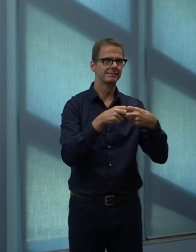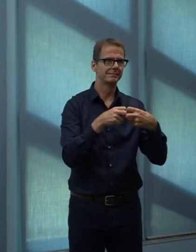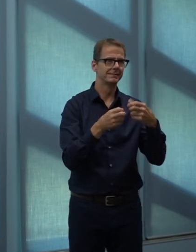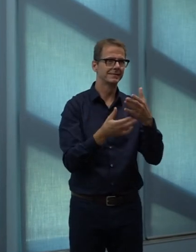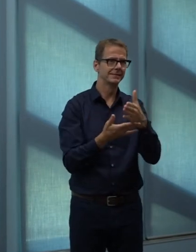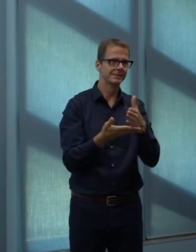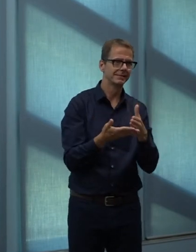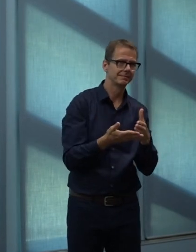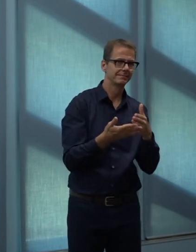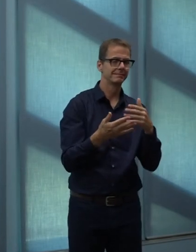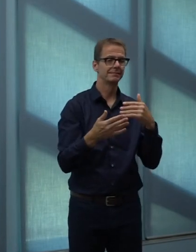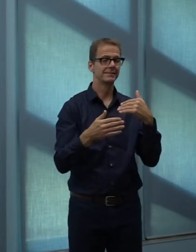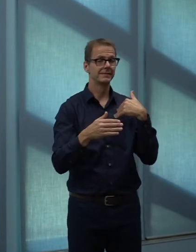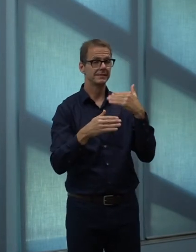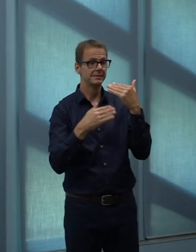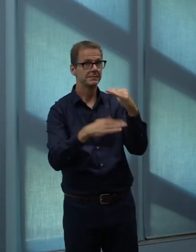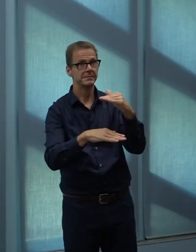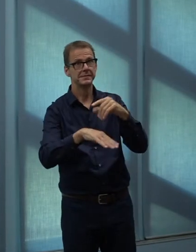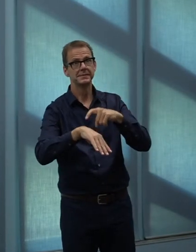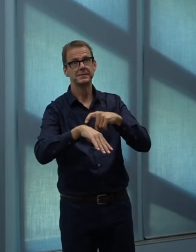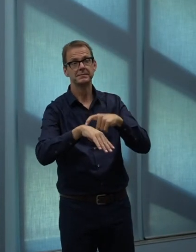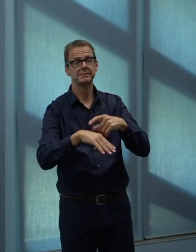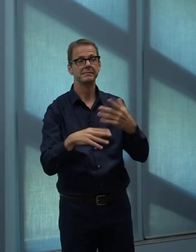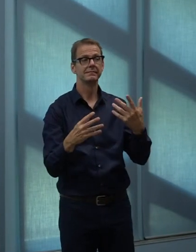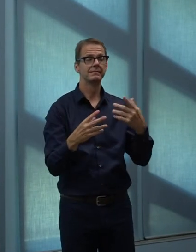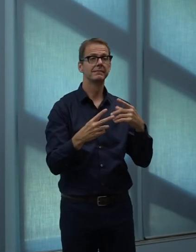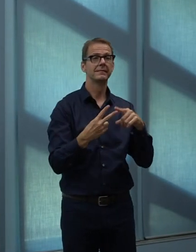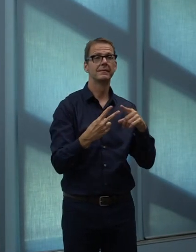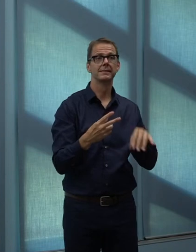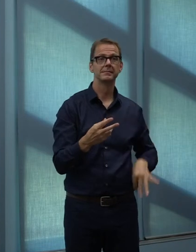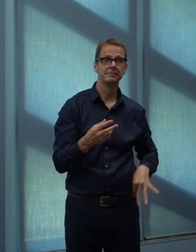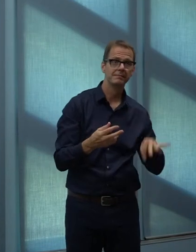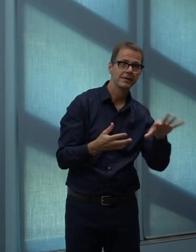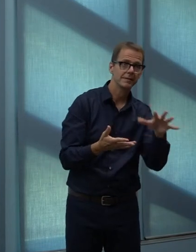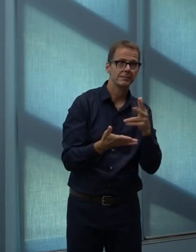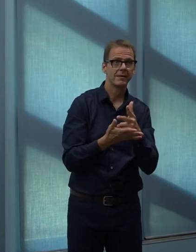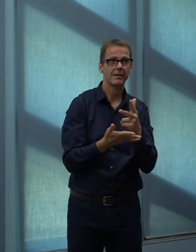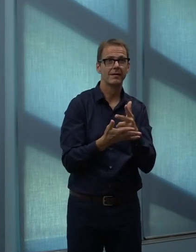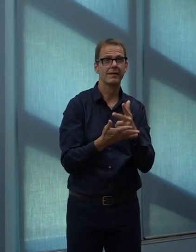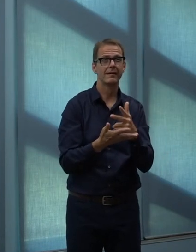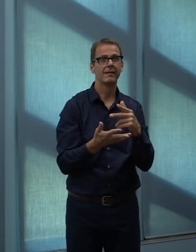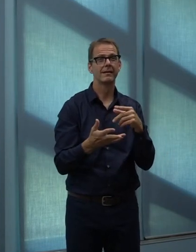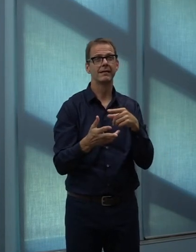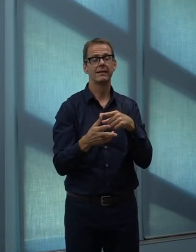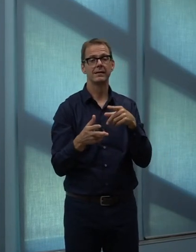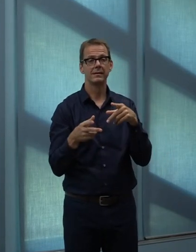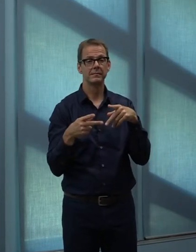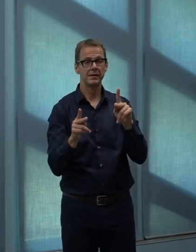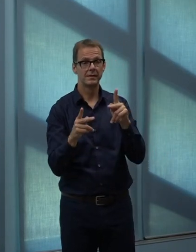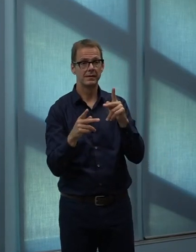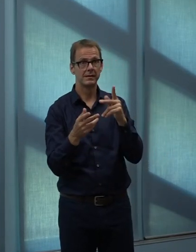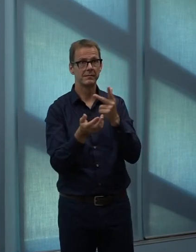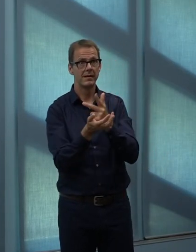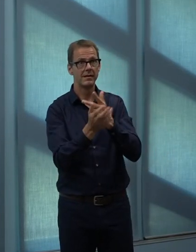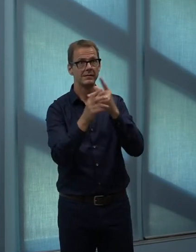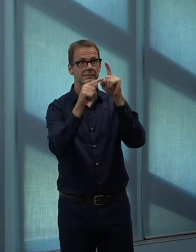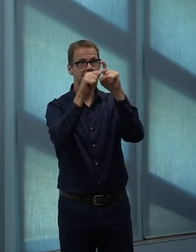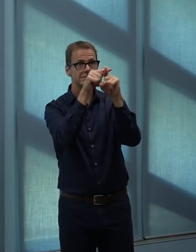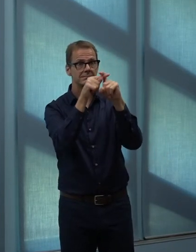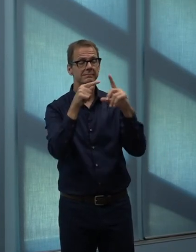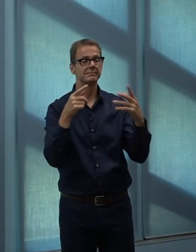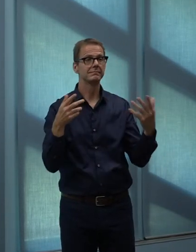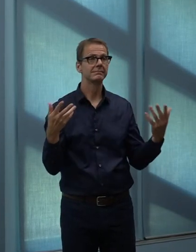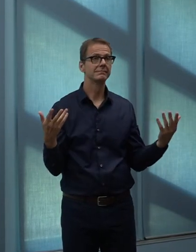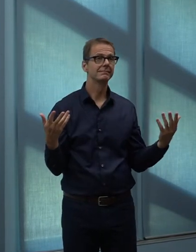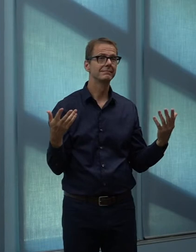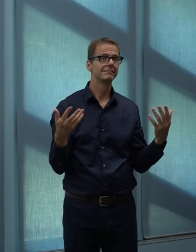paid parking, as well as our parking permit program. And I mentioned earlier that we're modernizing the parking permit program, and